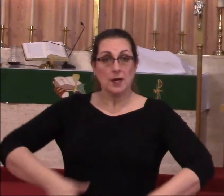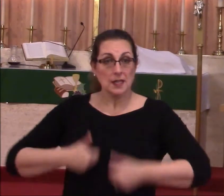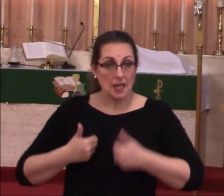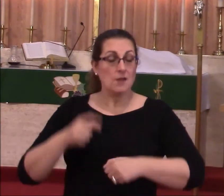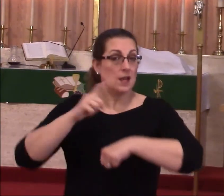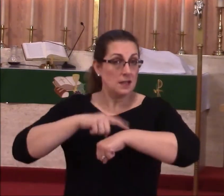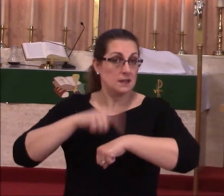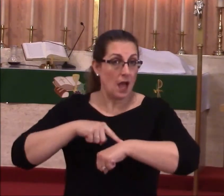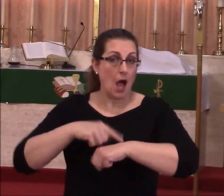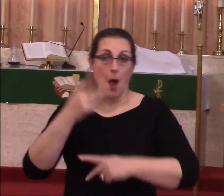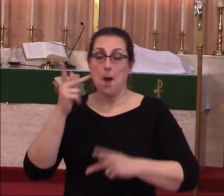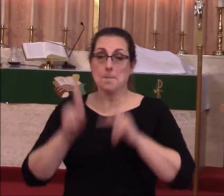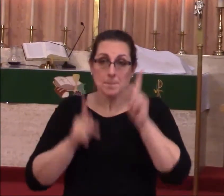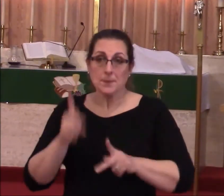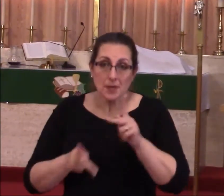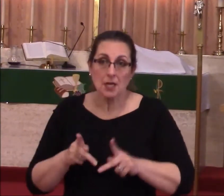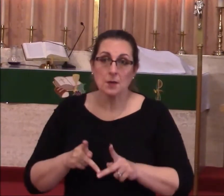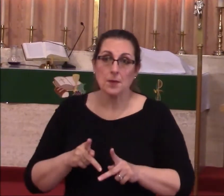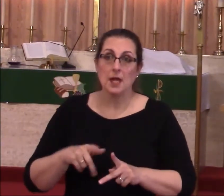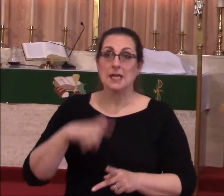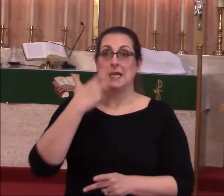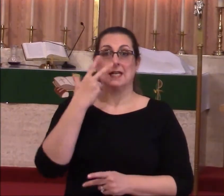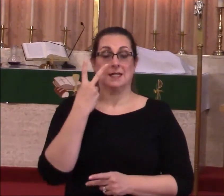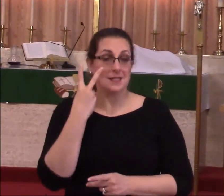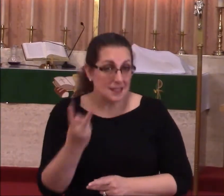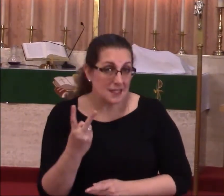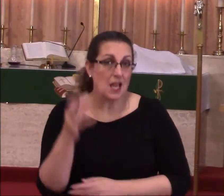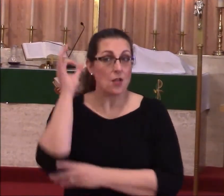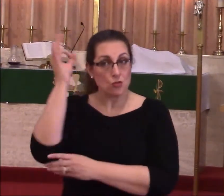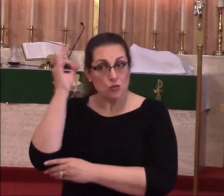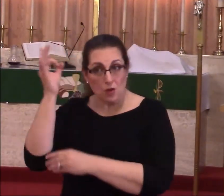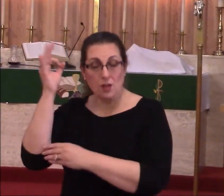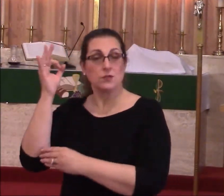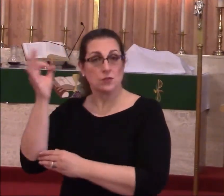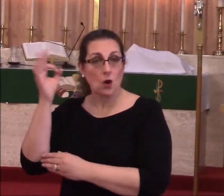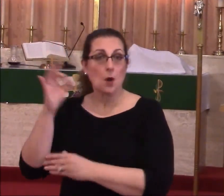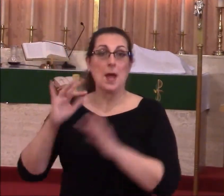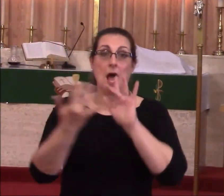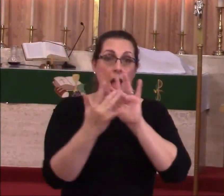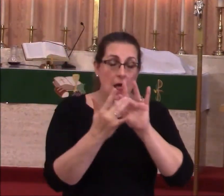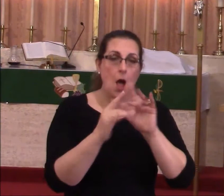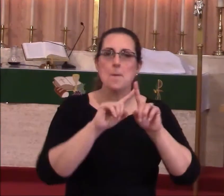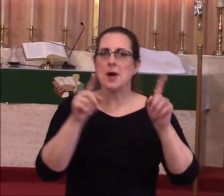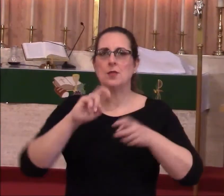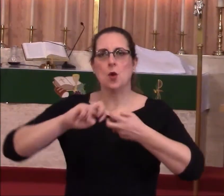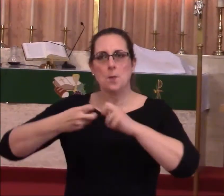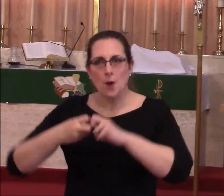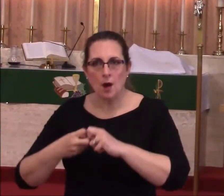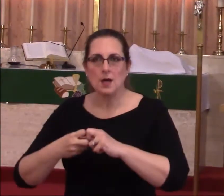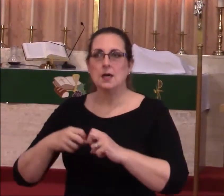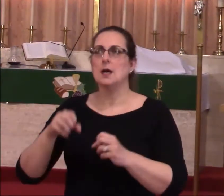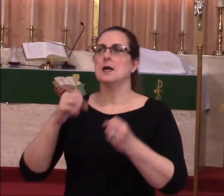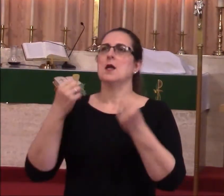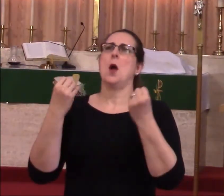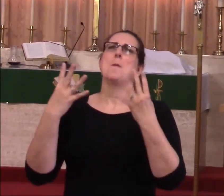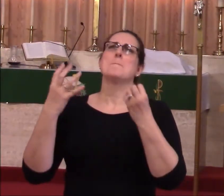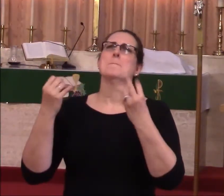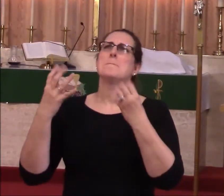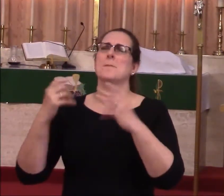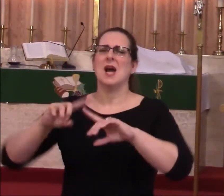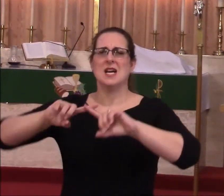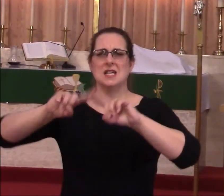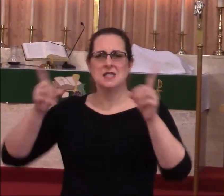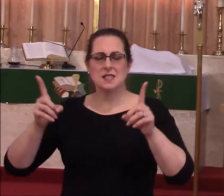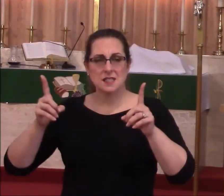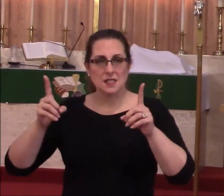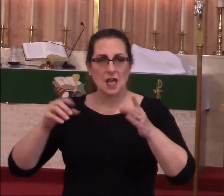an era where right now people can watch the sermon and the service live stream. great. But the problem is, too, there are a million different